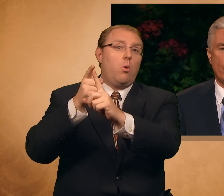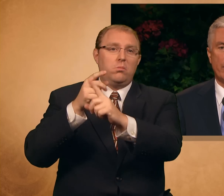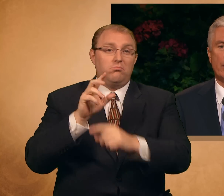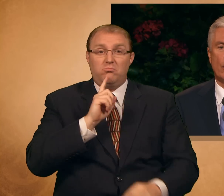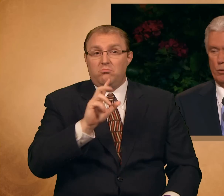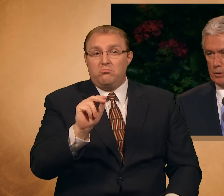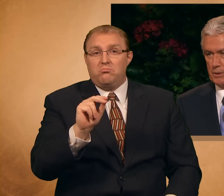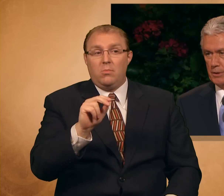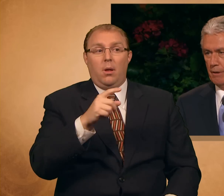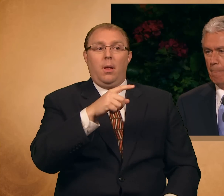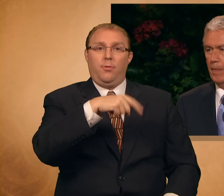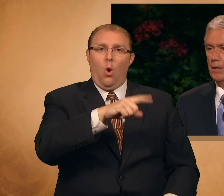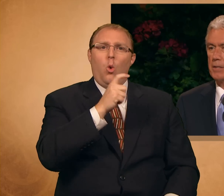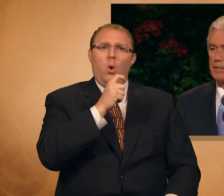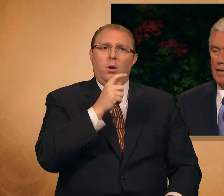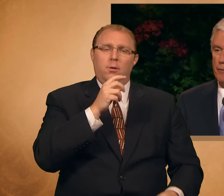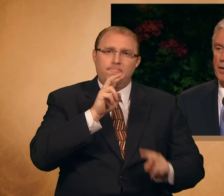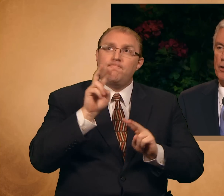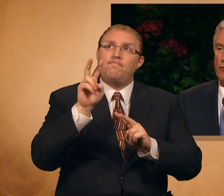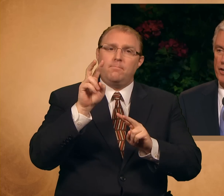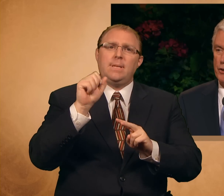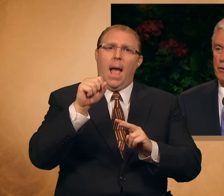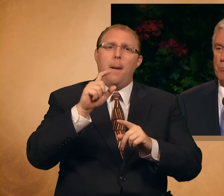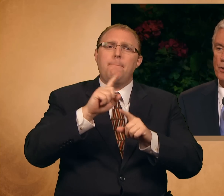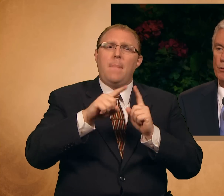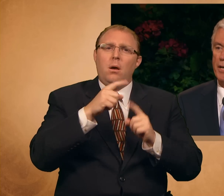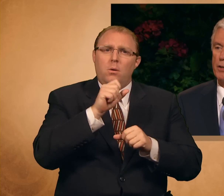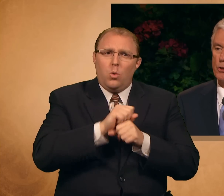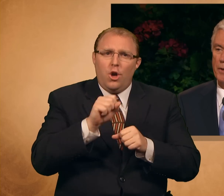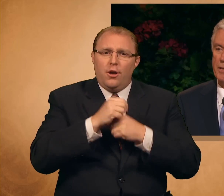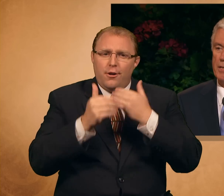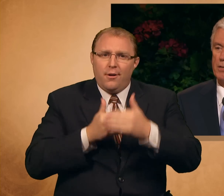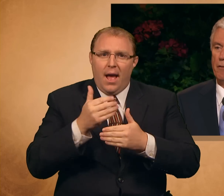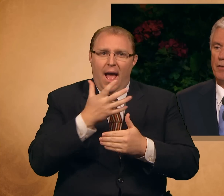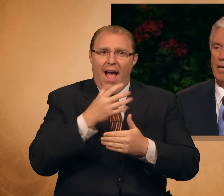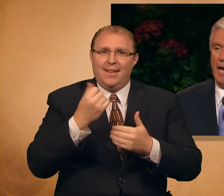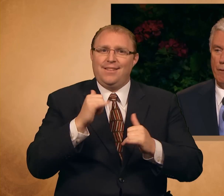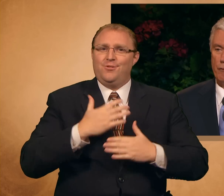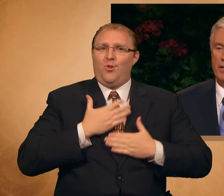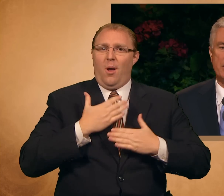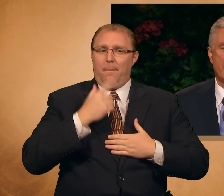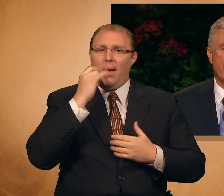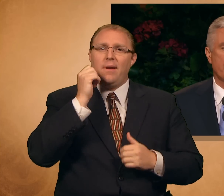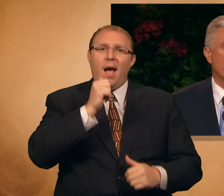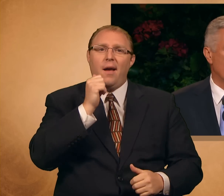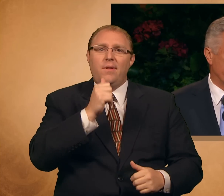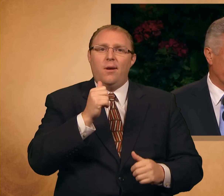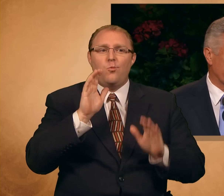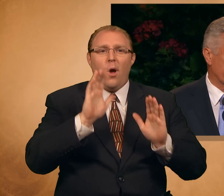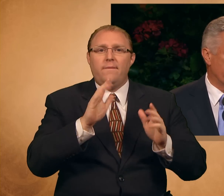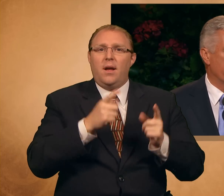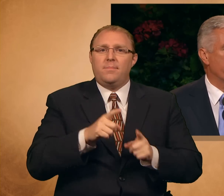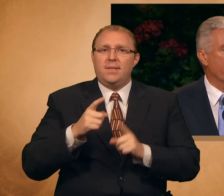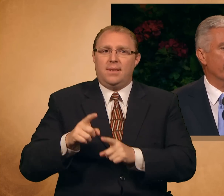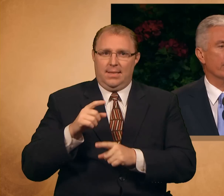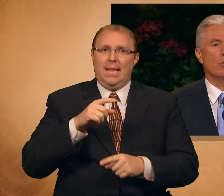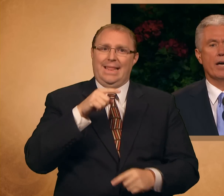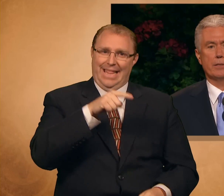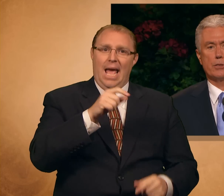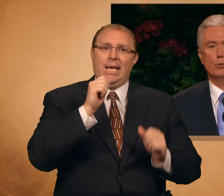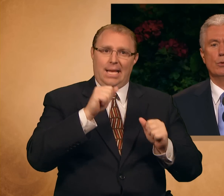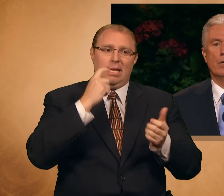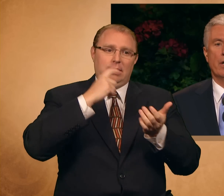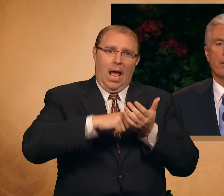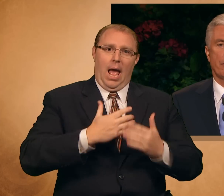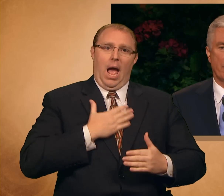of worthy goals, discover and treasure the beauty and sweetness of the everyday moments. They are the